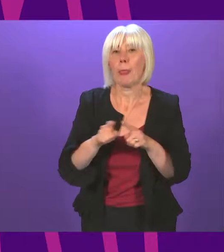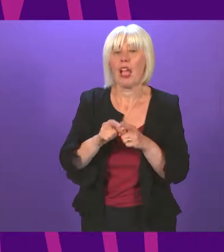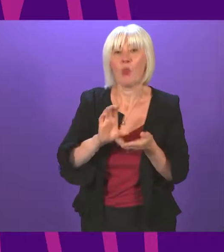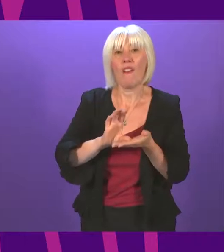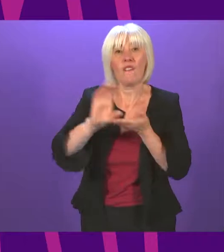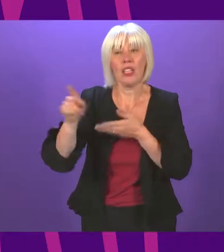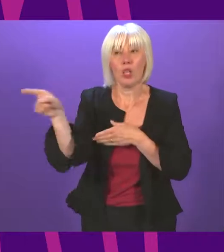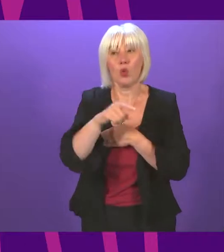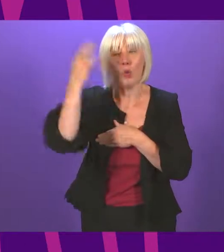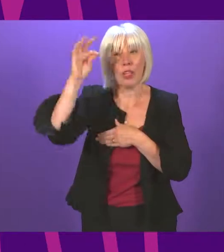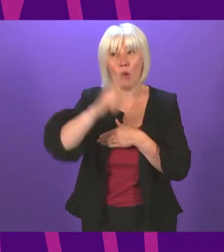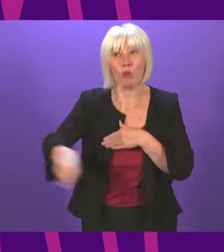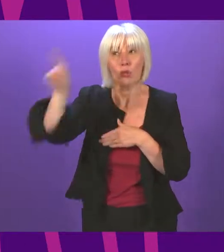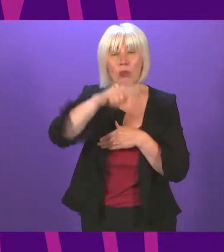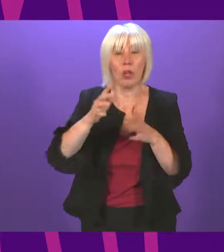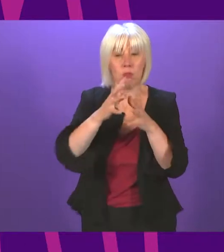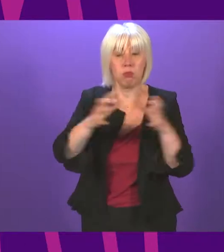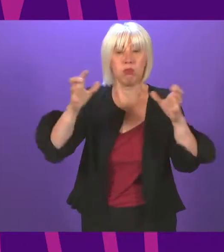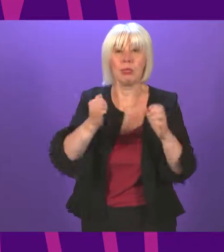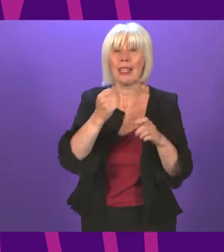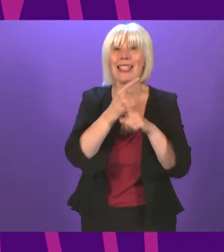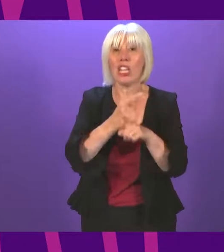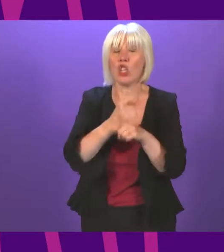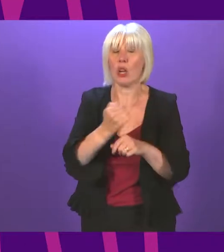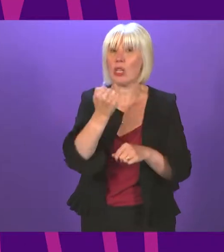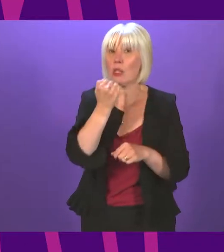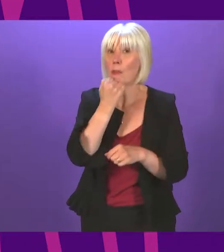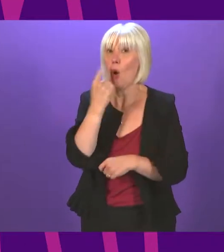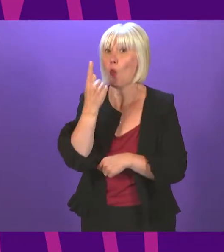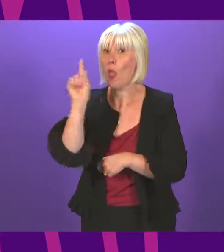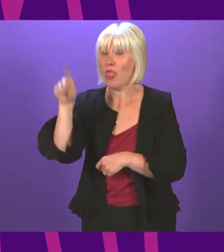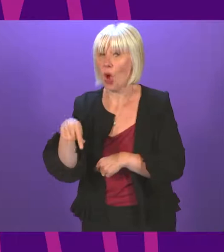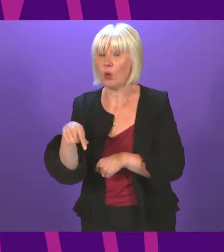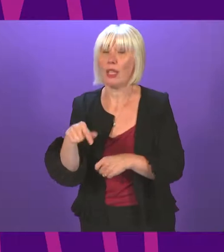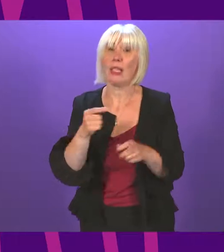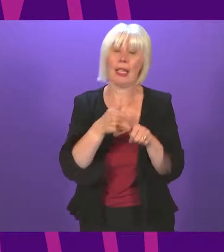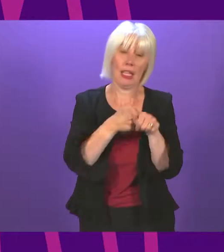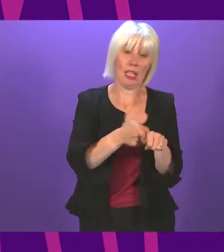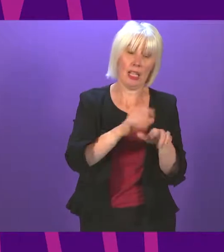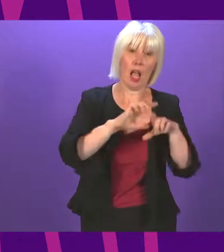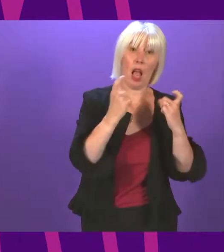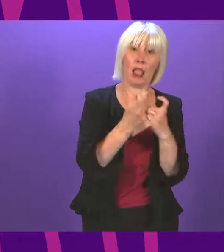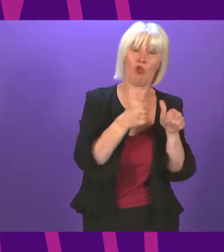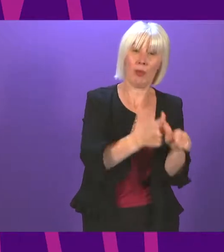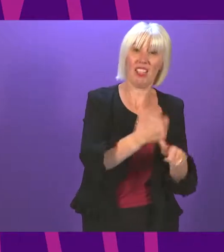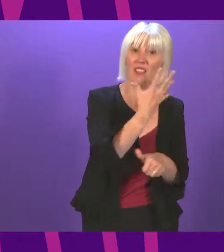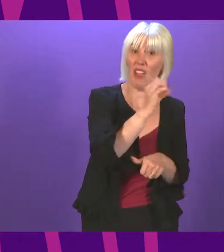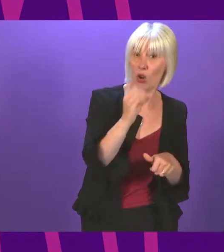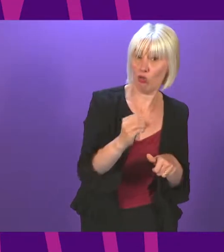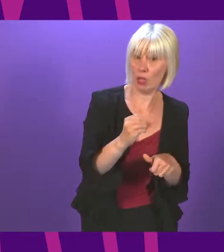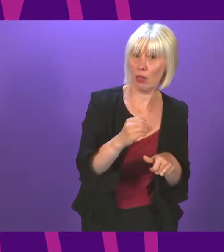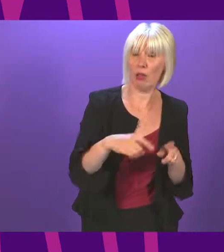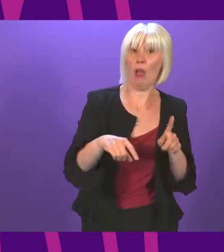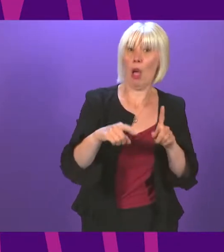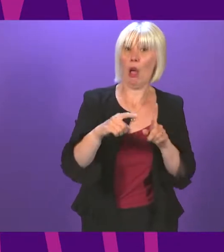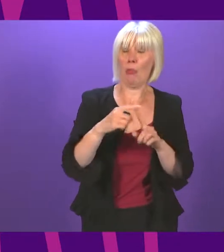authorities to increase teacher numbers by 1,000 and classroom assistance by 500. As part of our commitment to 3,500 additional teachers